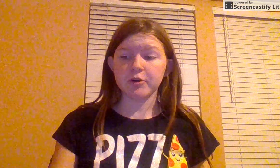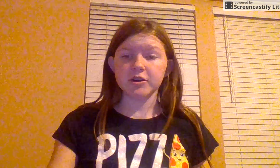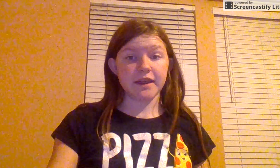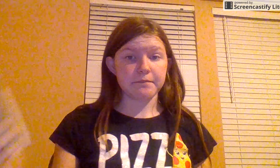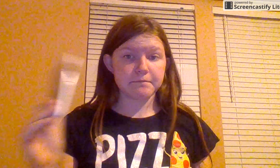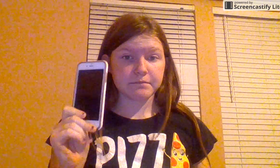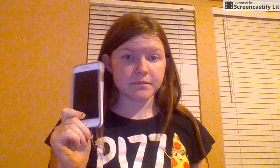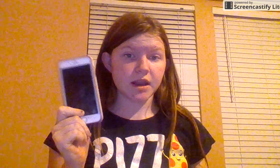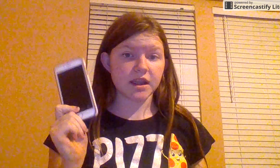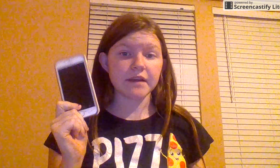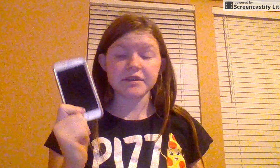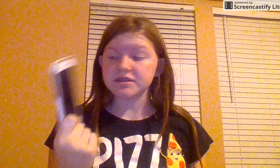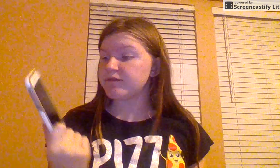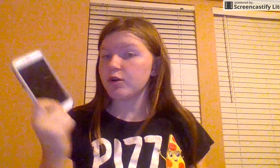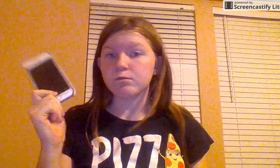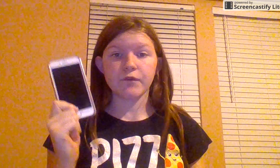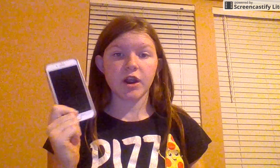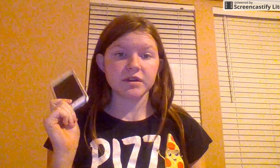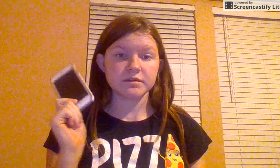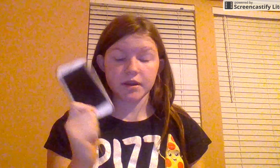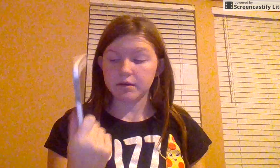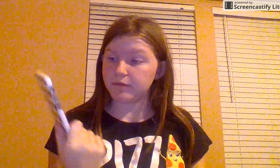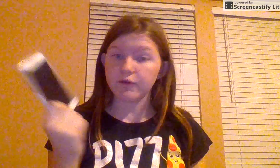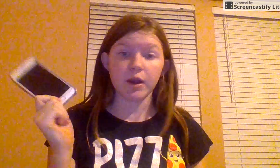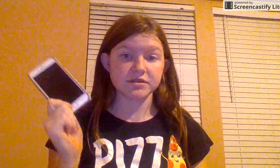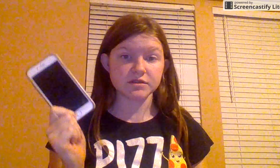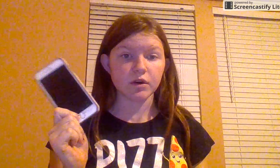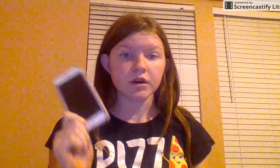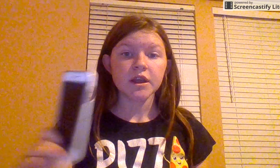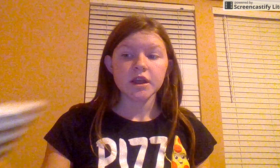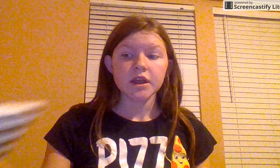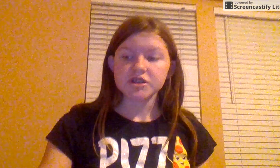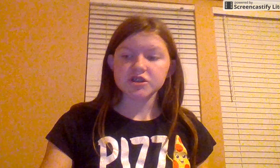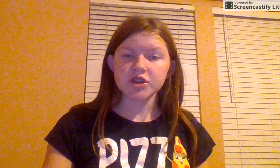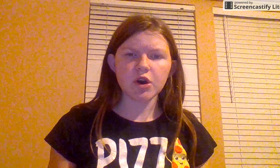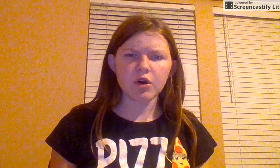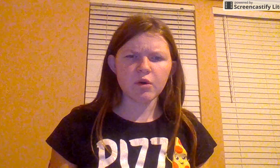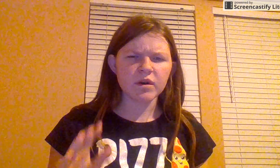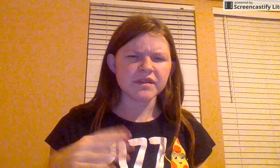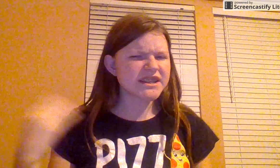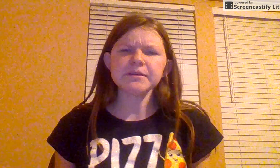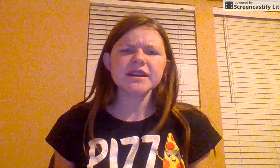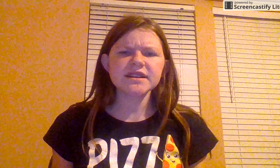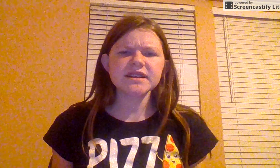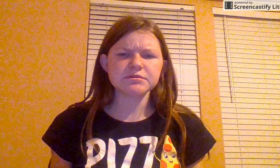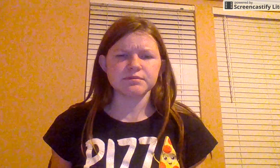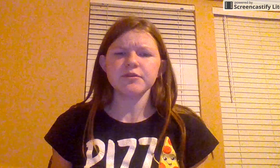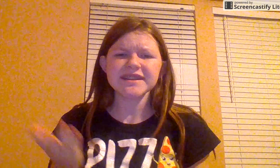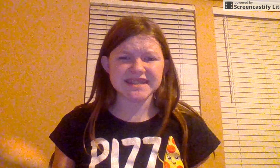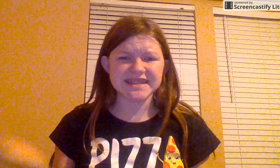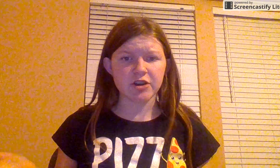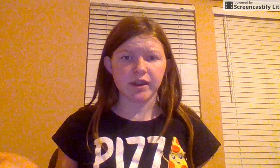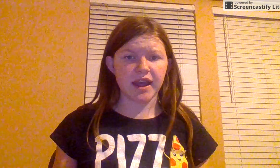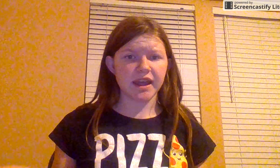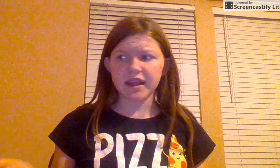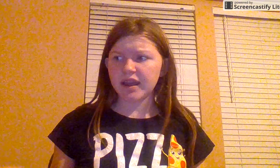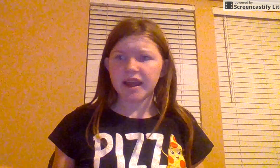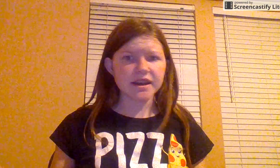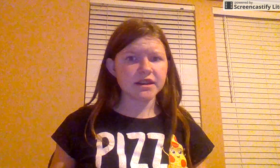birthday, and I got this phone before I went, uh, before I went to school. So, the experience was really scary. I, I didn't